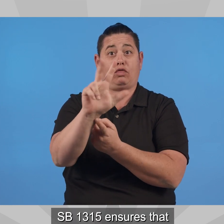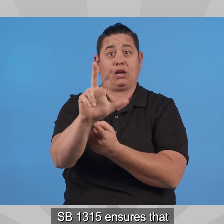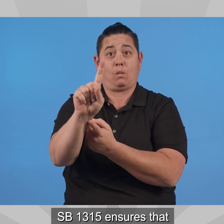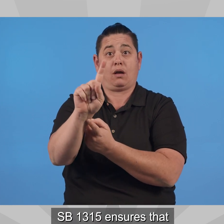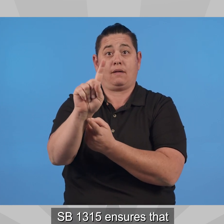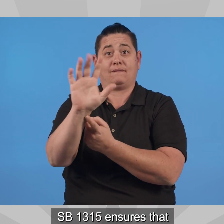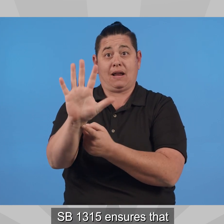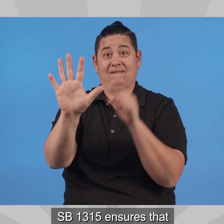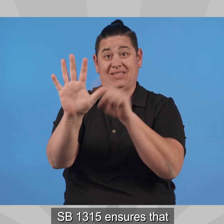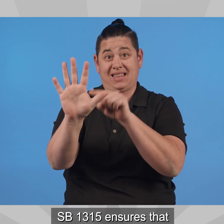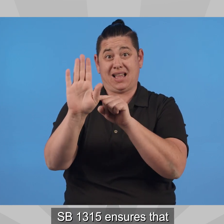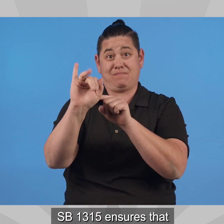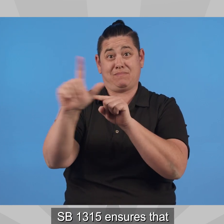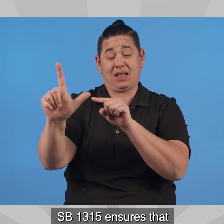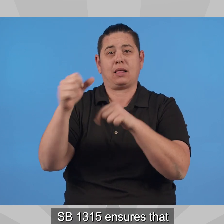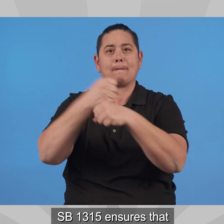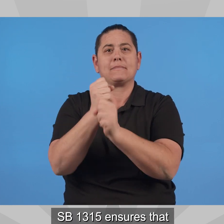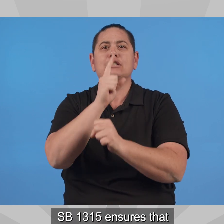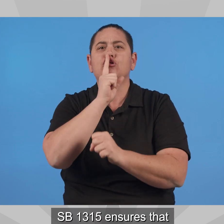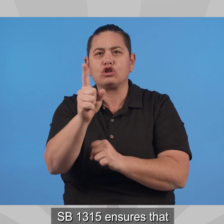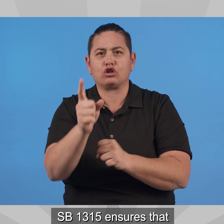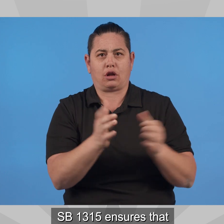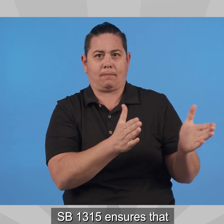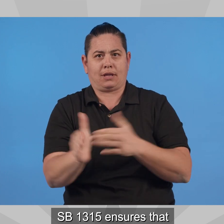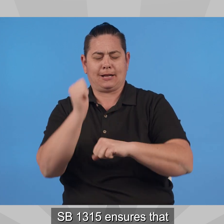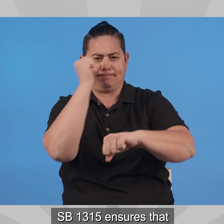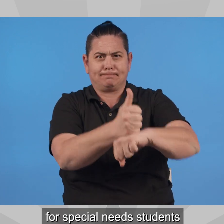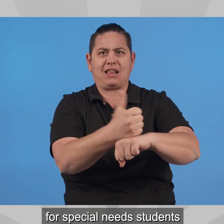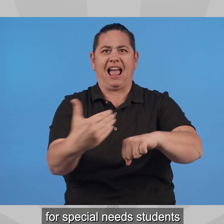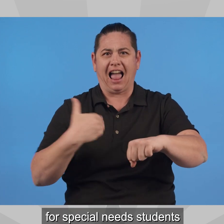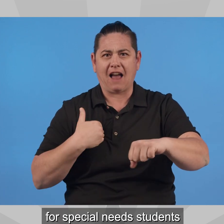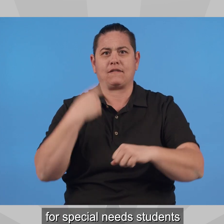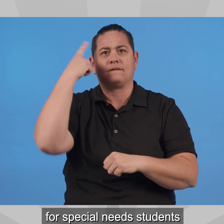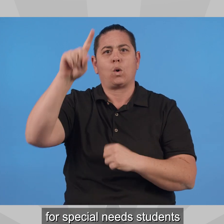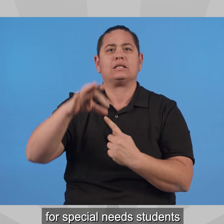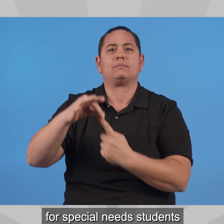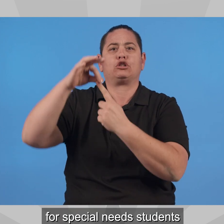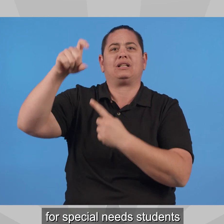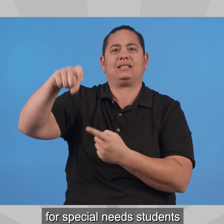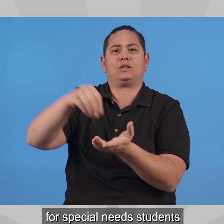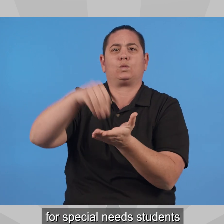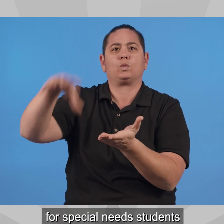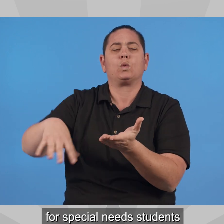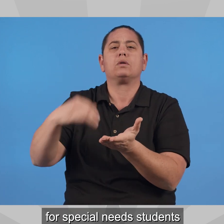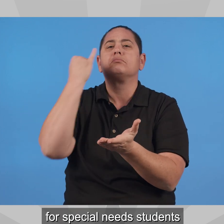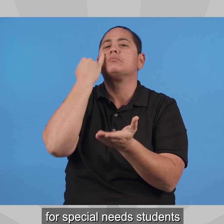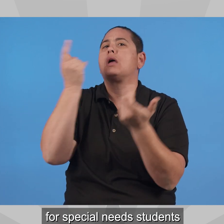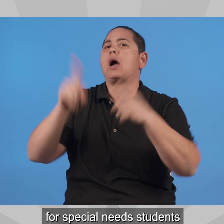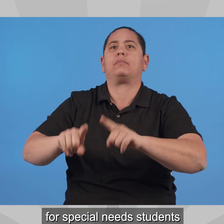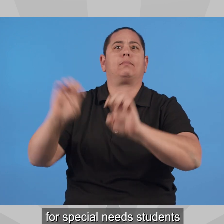SB 1315 ensures that there is a plan in place for special needs students in emergency